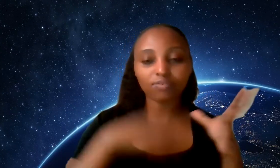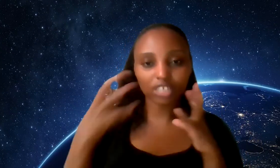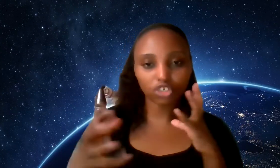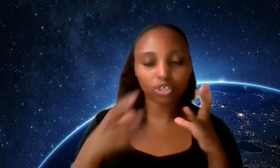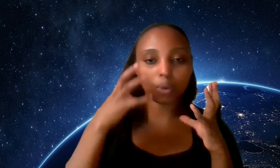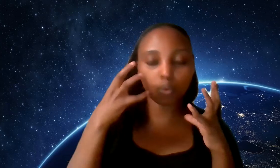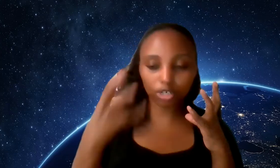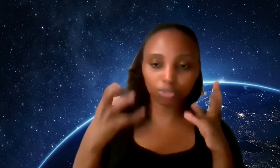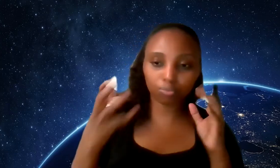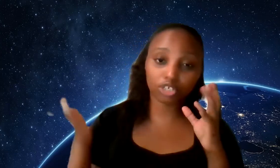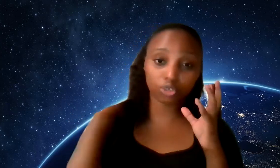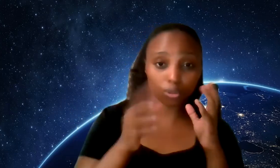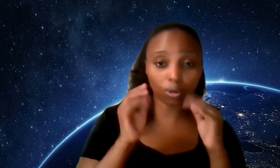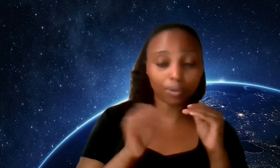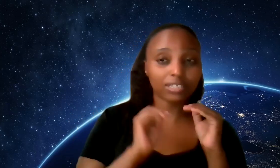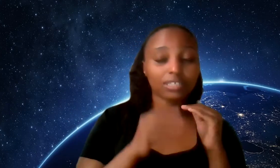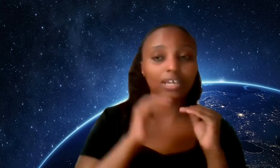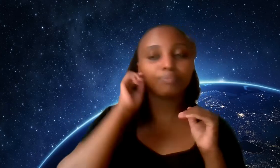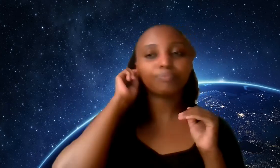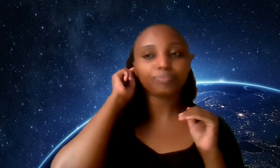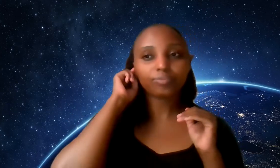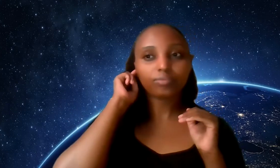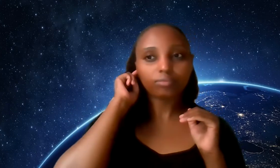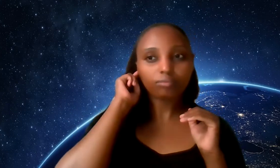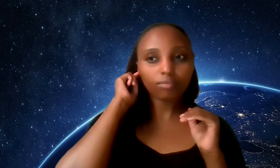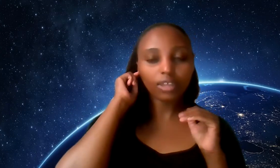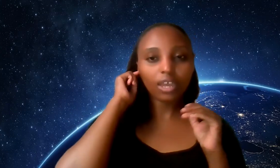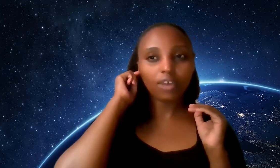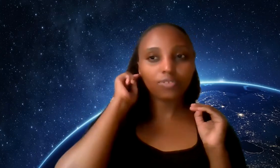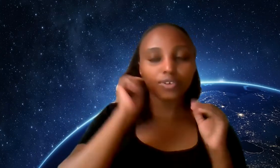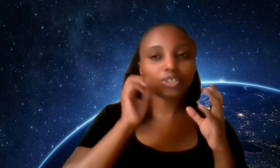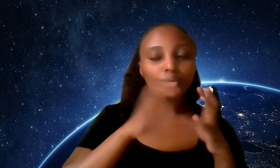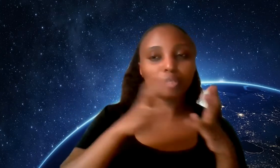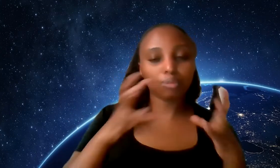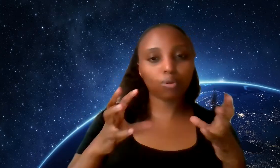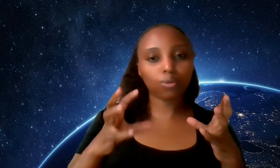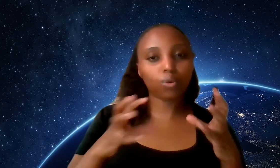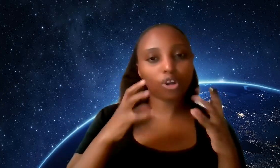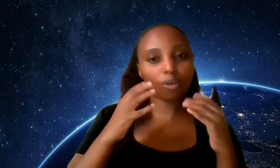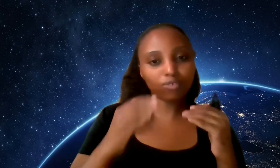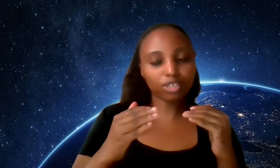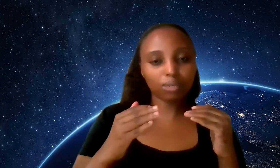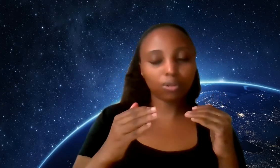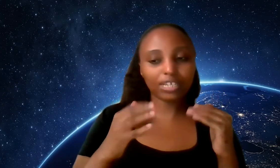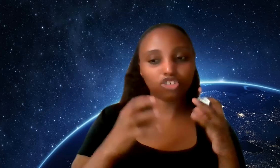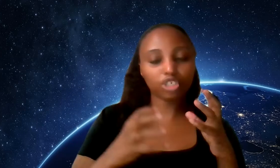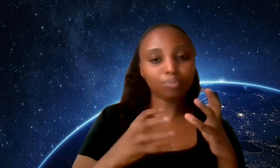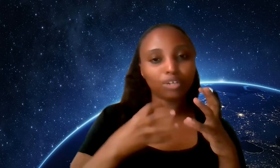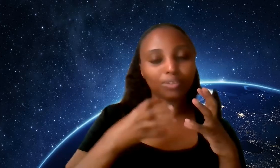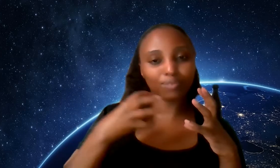of attention i want to bring to your awareness is that there are so many people who are comfortable in just being on the